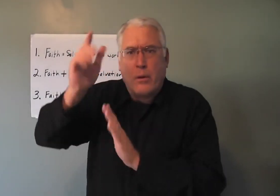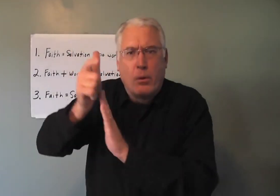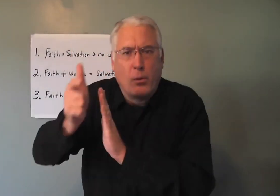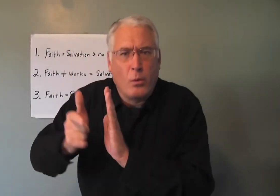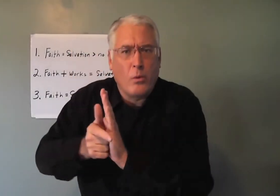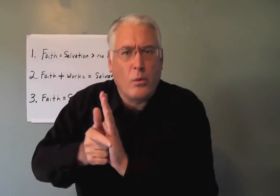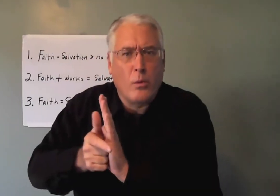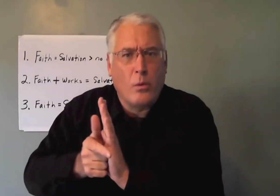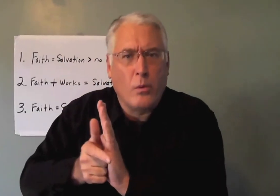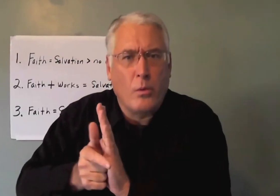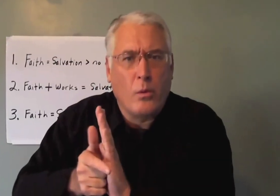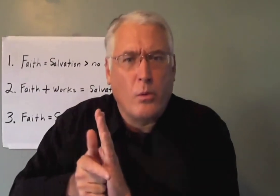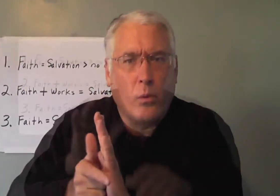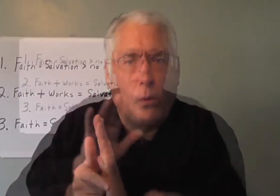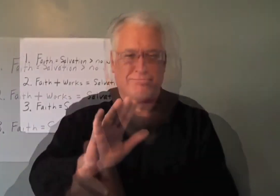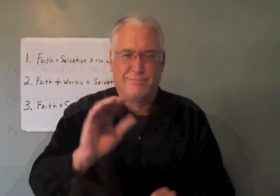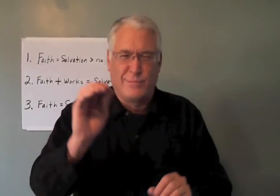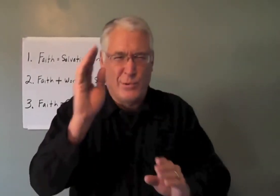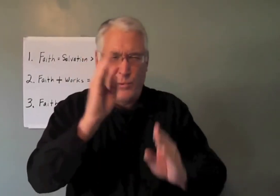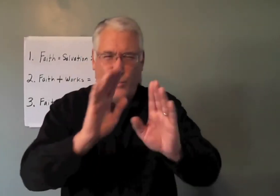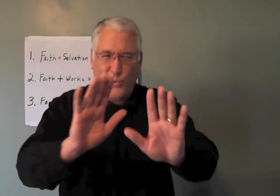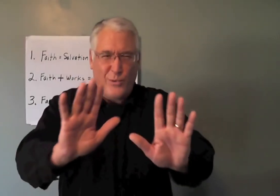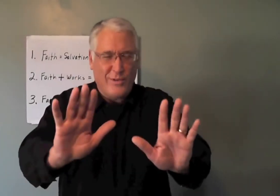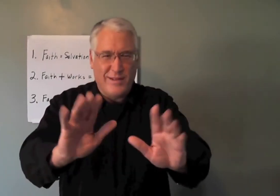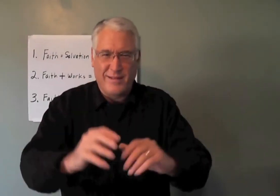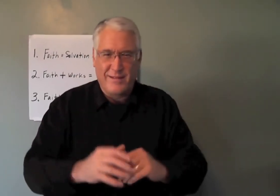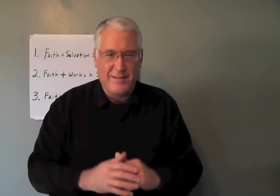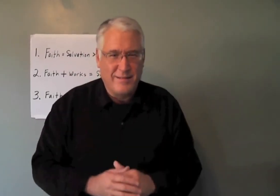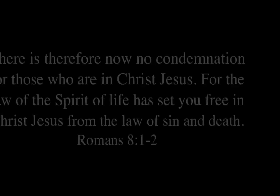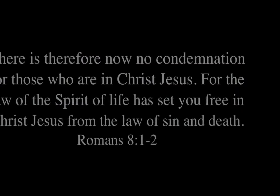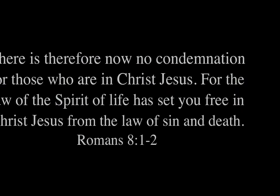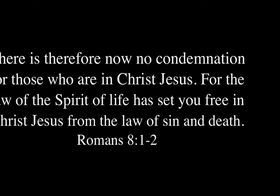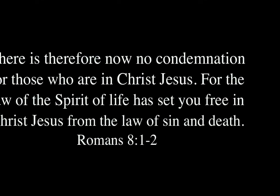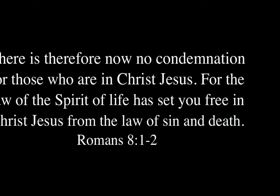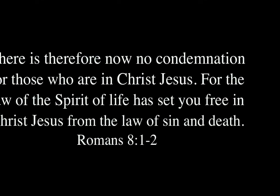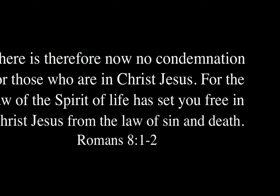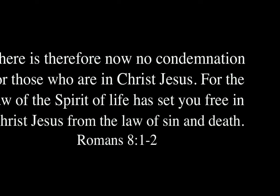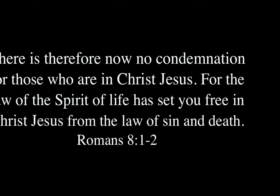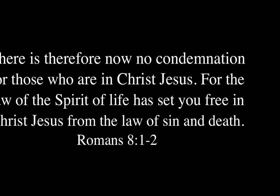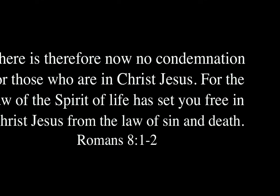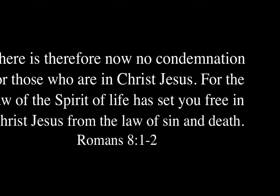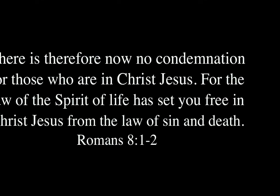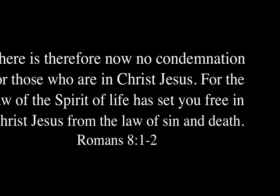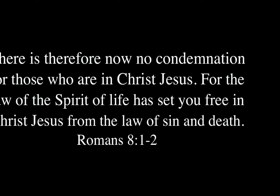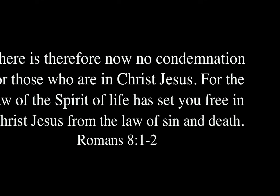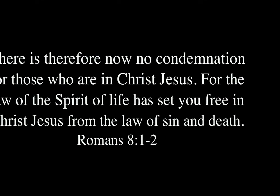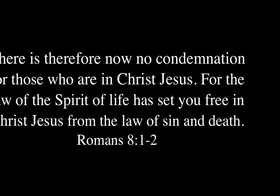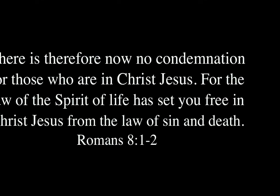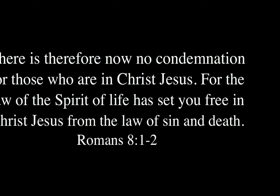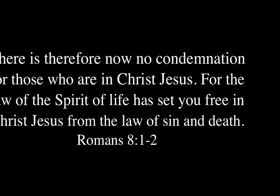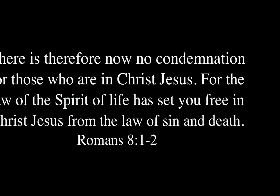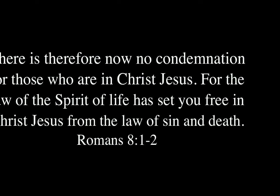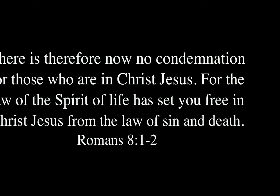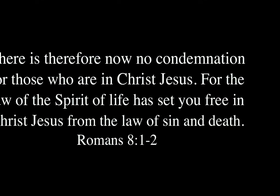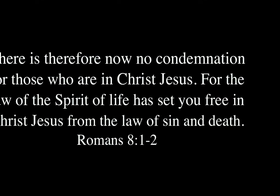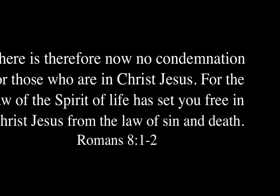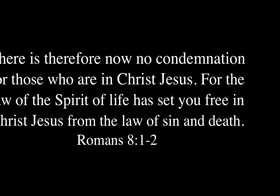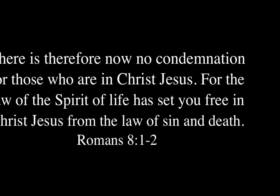happen, you haven't obeyed the law, no worries. There is therefore now no condemnation for those who are in Christ Jesus.